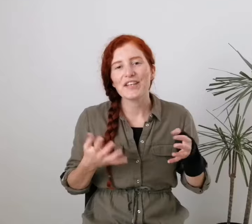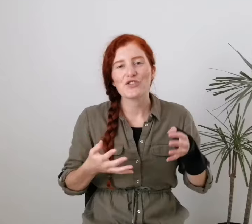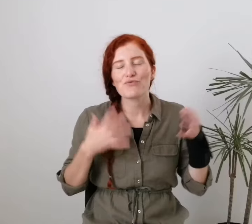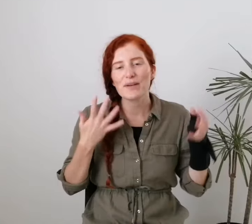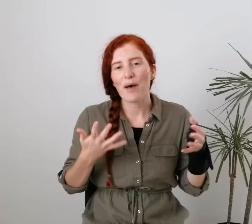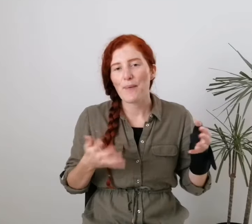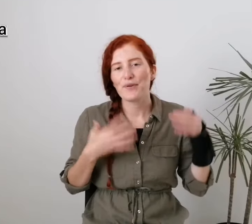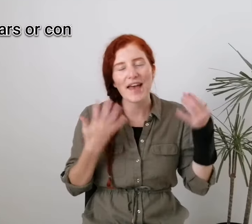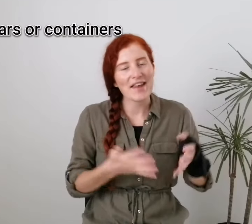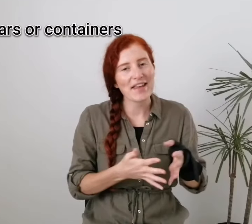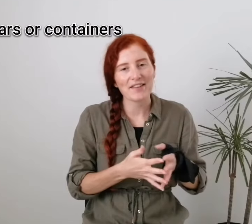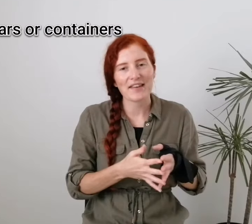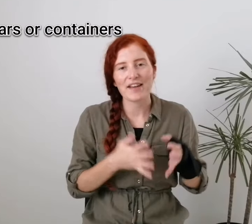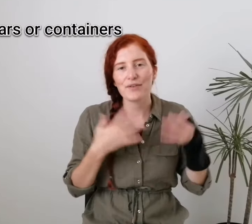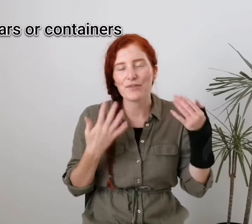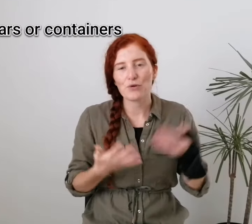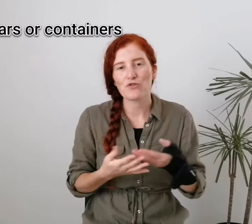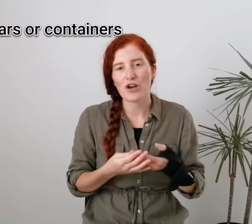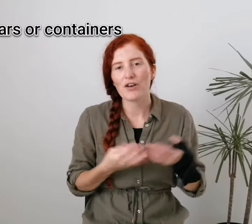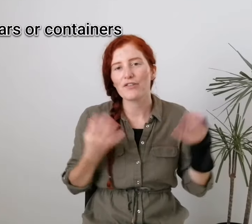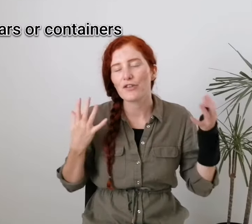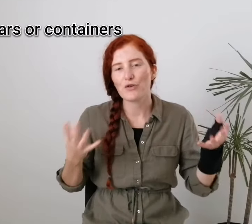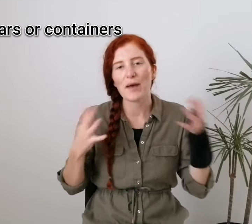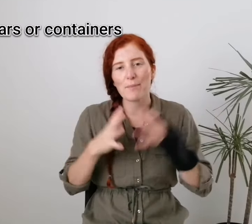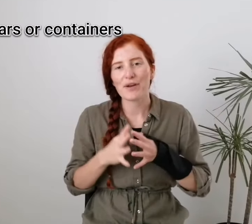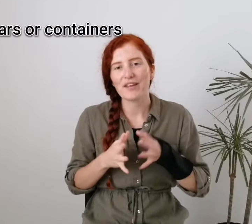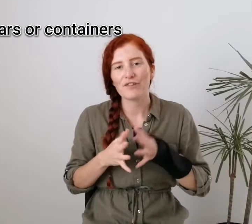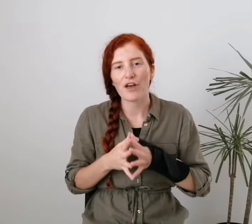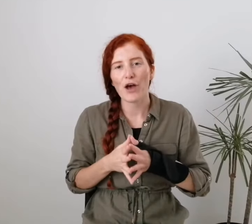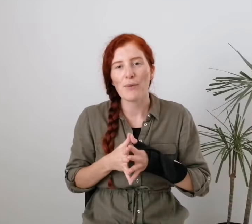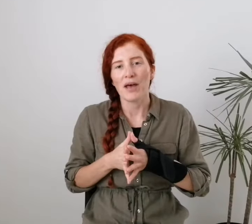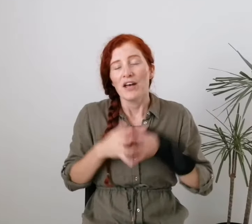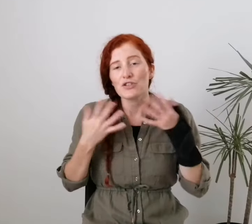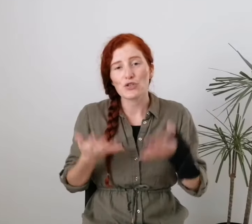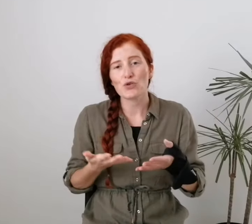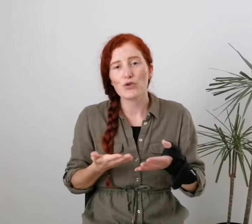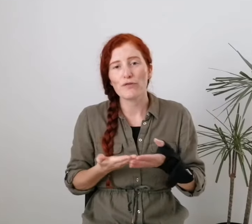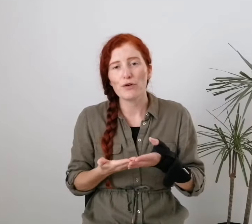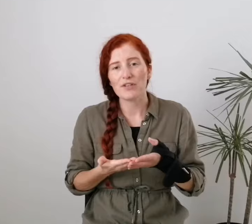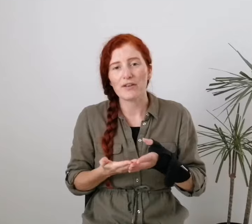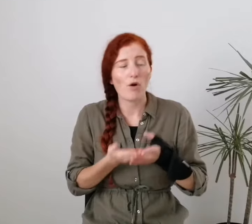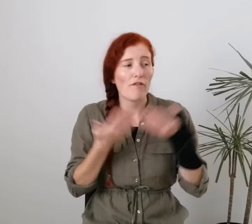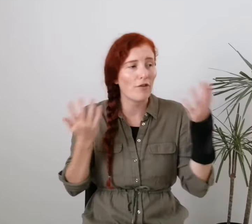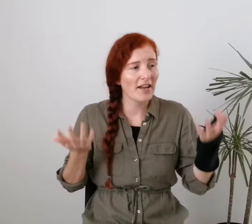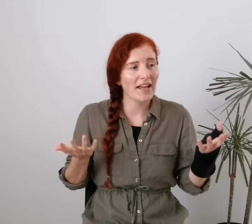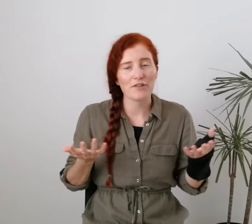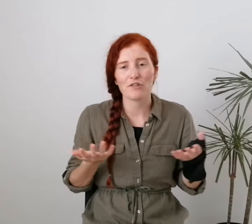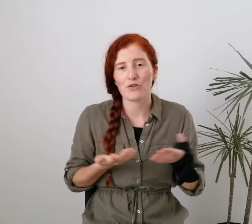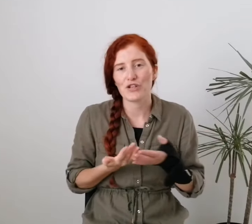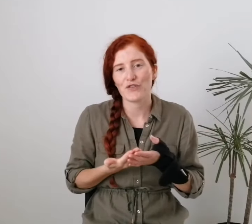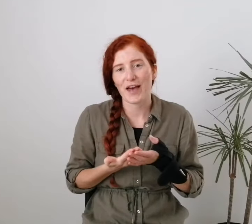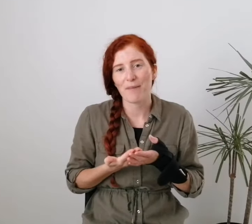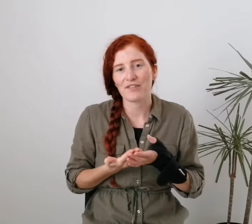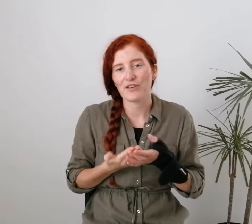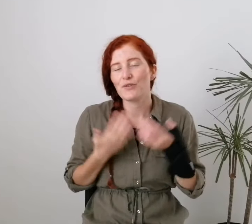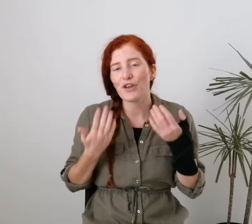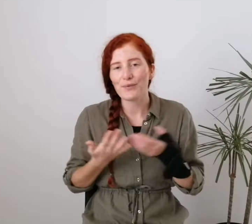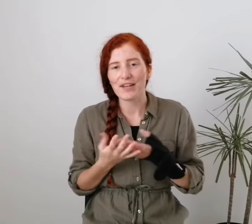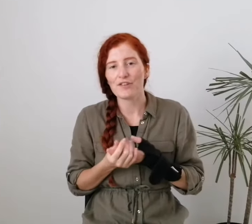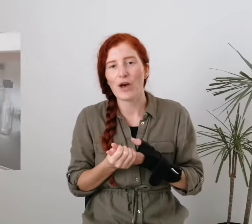is to repurpose any containers or jars that you may bring into the home to store your food in, or for any other storage for that matter. You don't need to